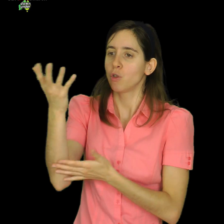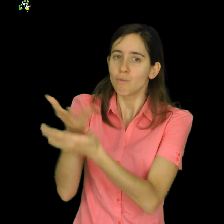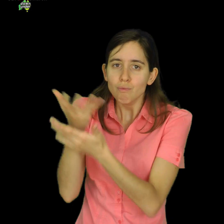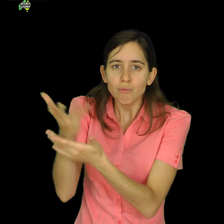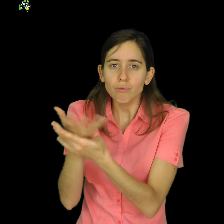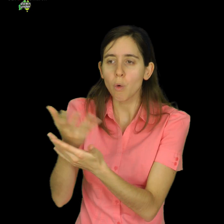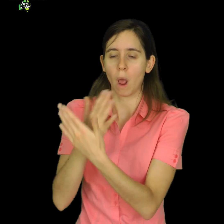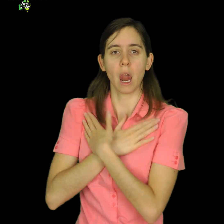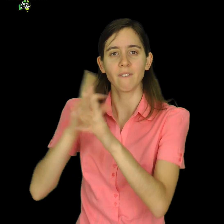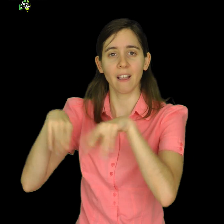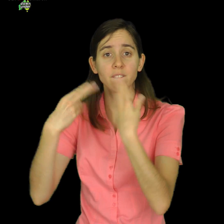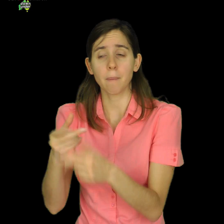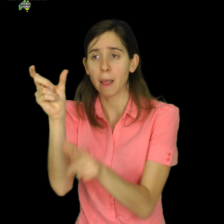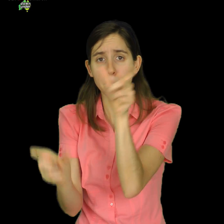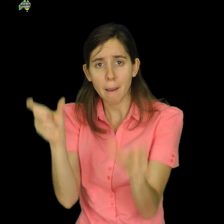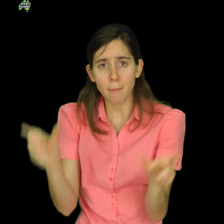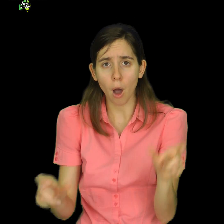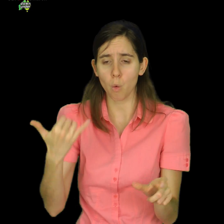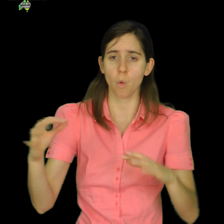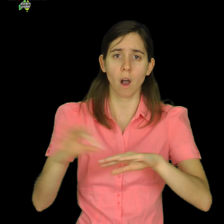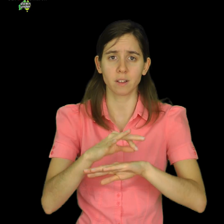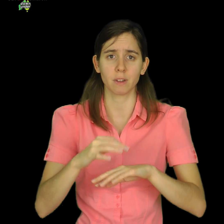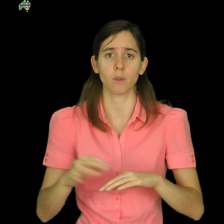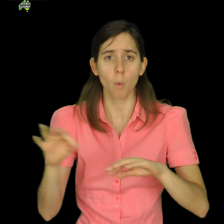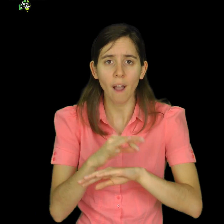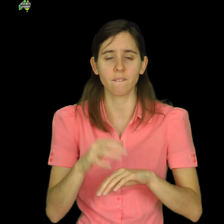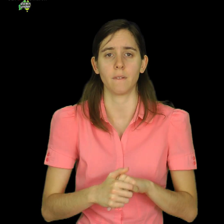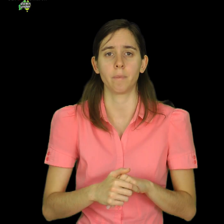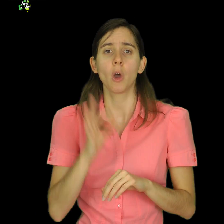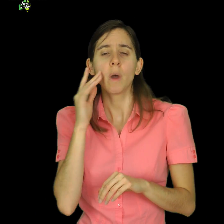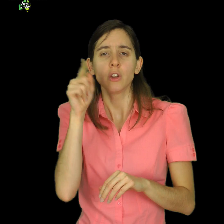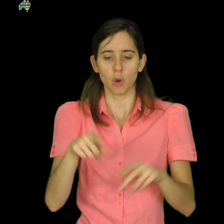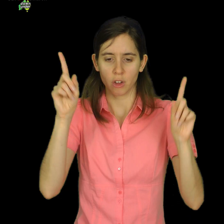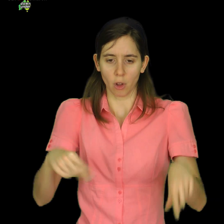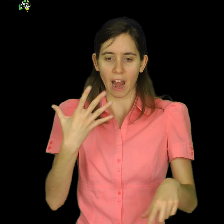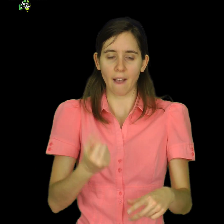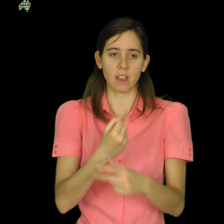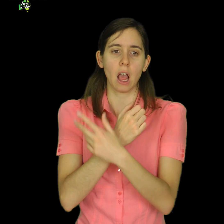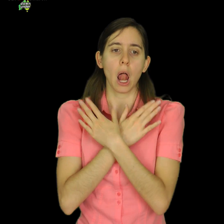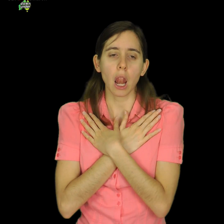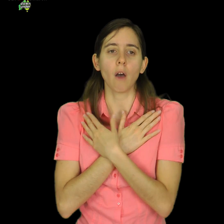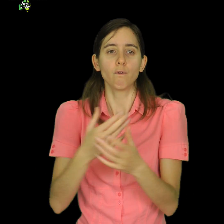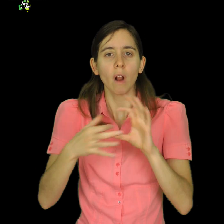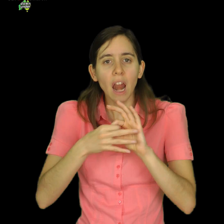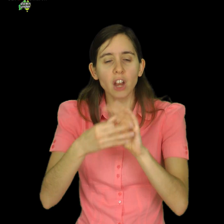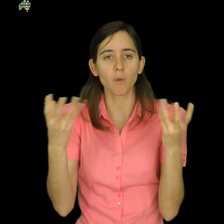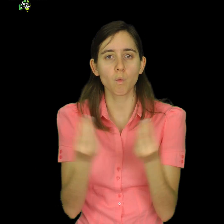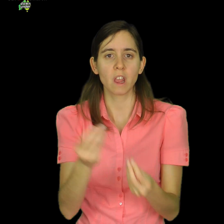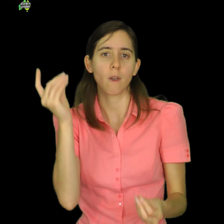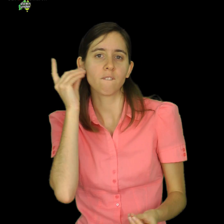family member or spouse. When you begin having a love relationship with a piece of hardware while spending less